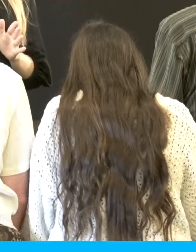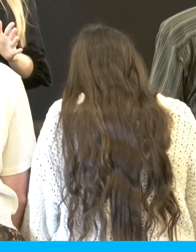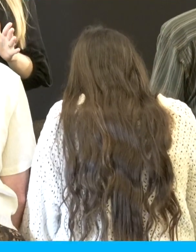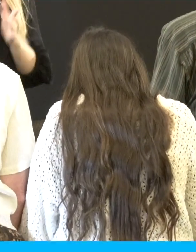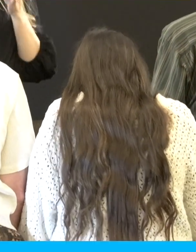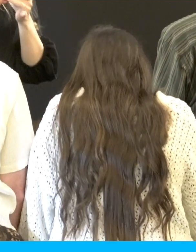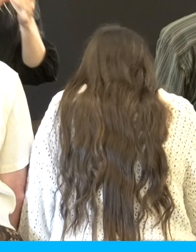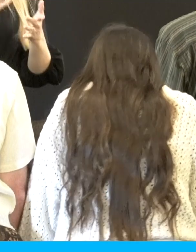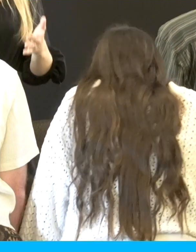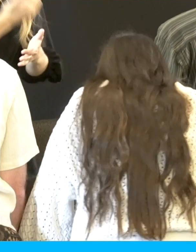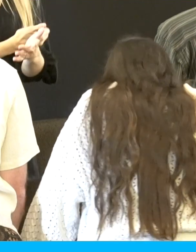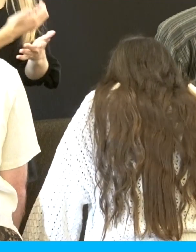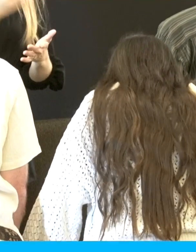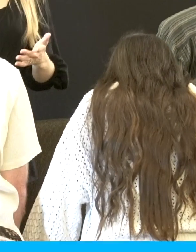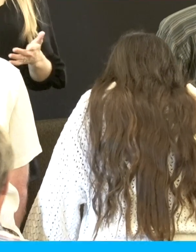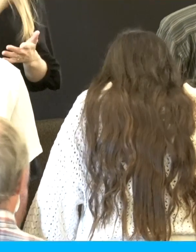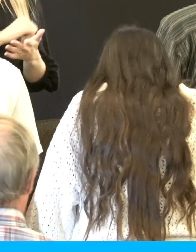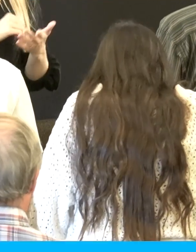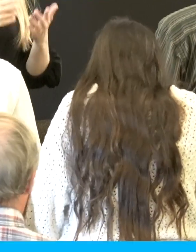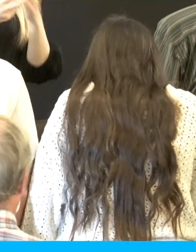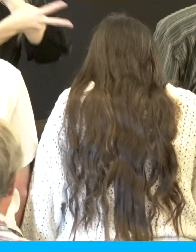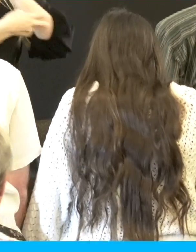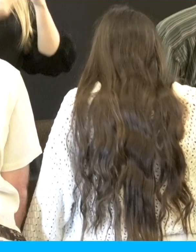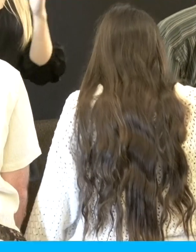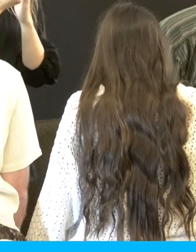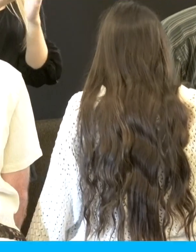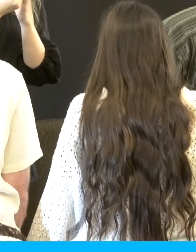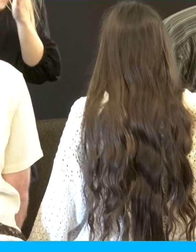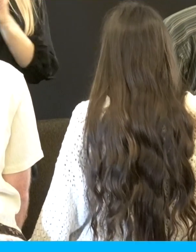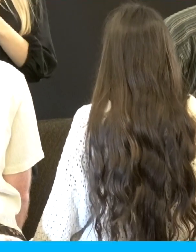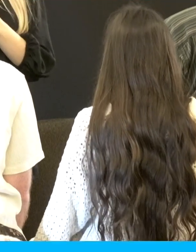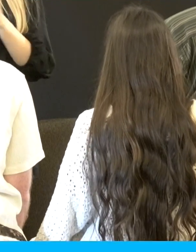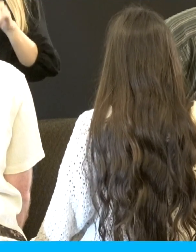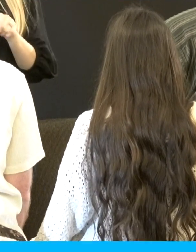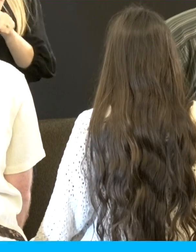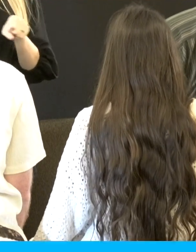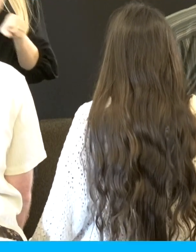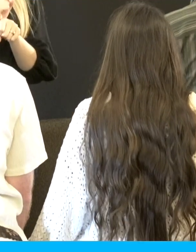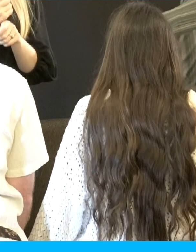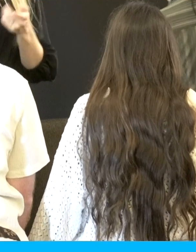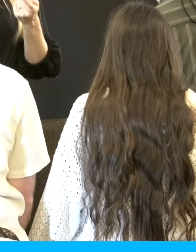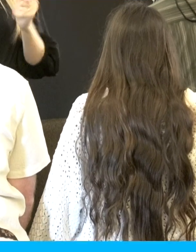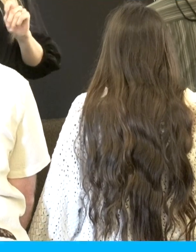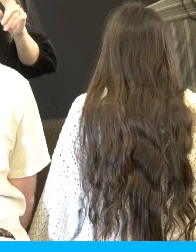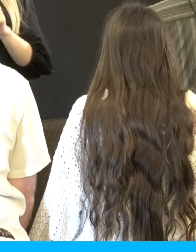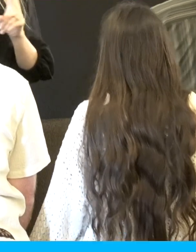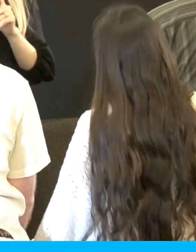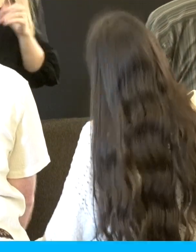use or embezzling from work. And they have been justifying why you're okay with it now. I ask that they would take